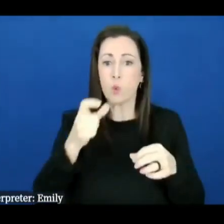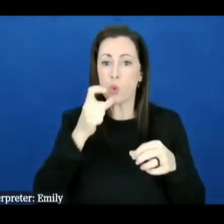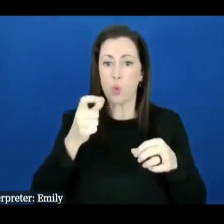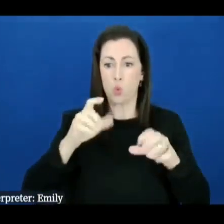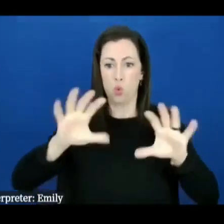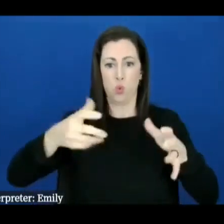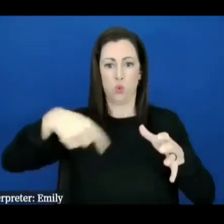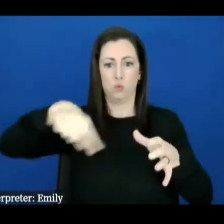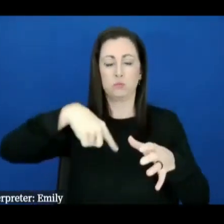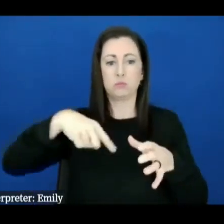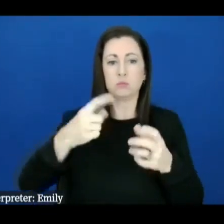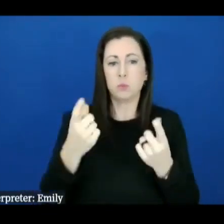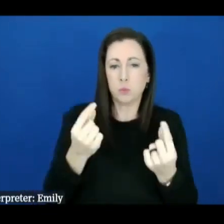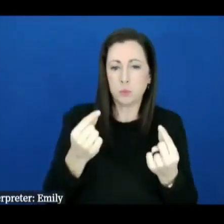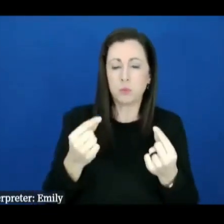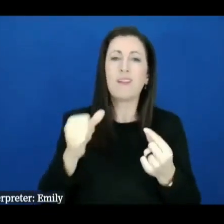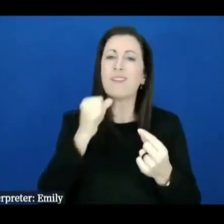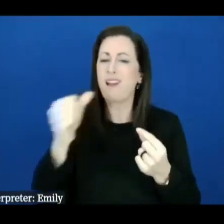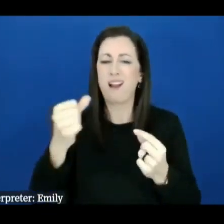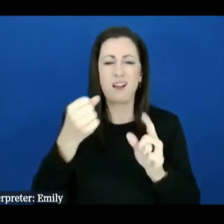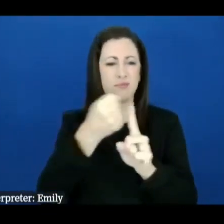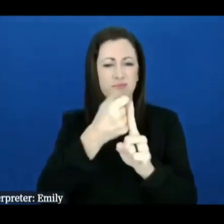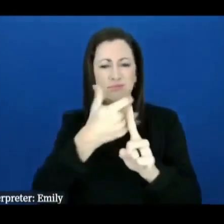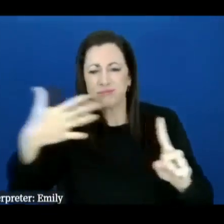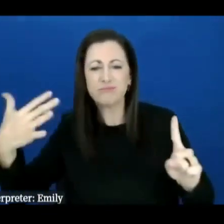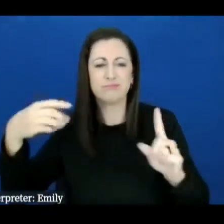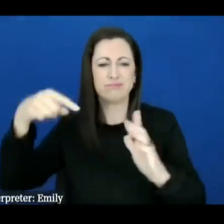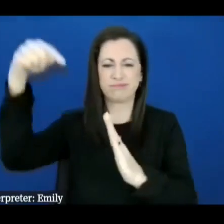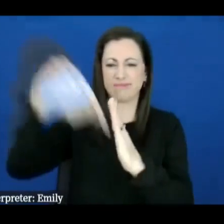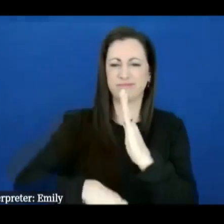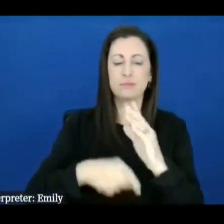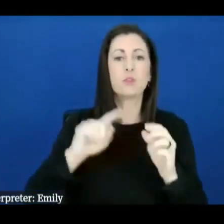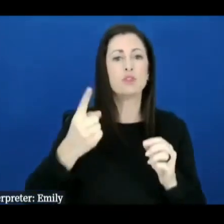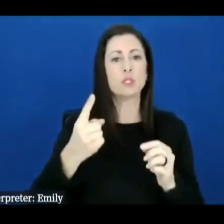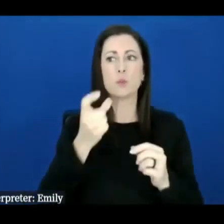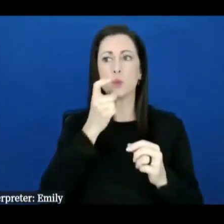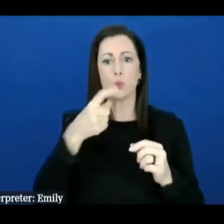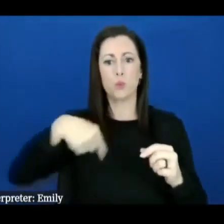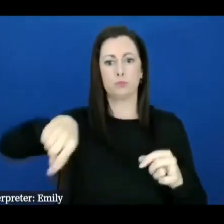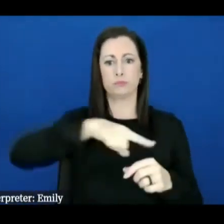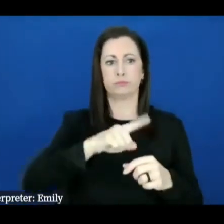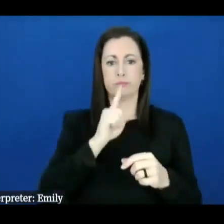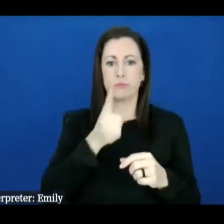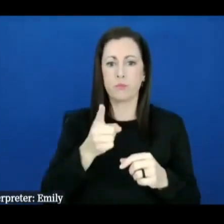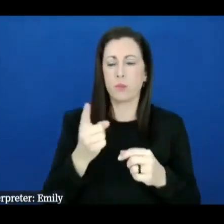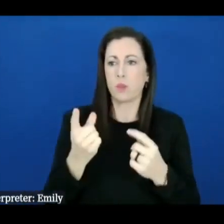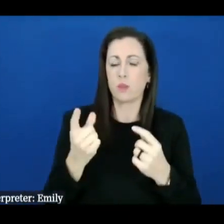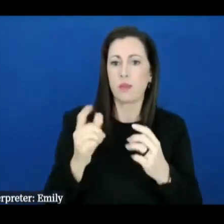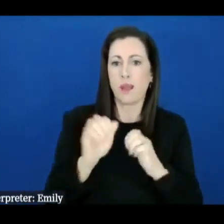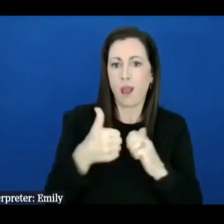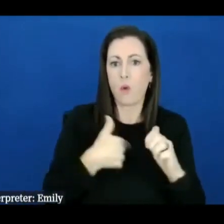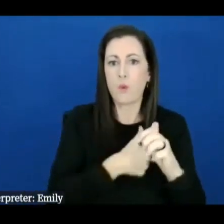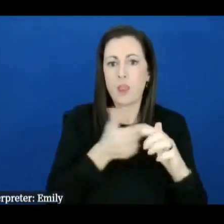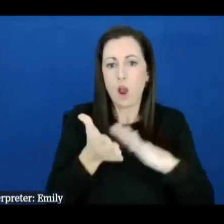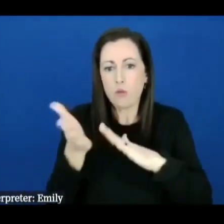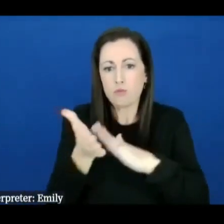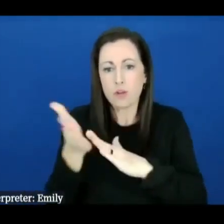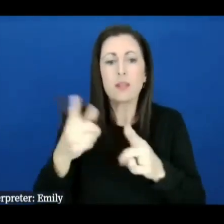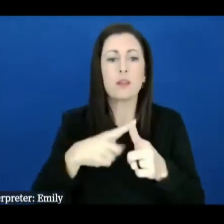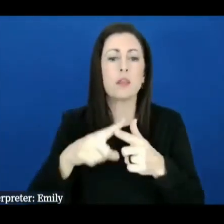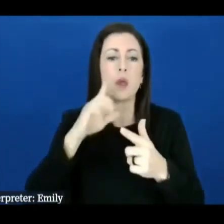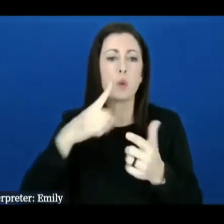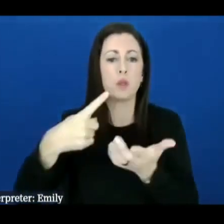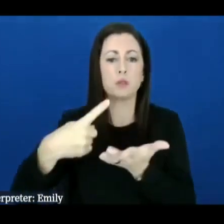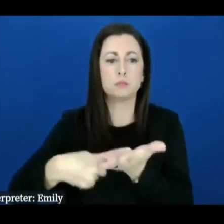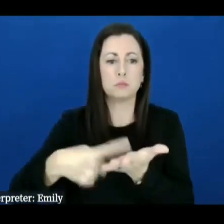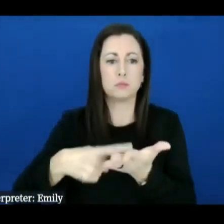too detailed but enough of an overview tell you what we are and how we operate and then I want to walk through some of the missions that we've been given